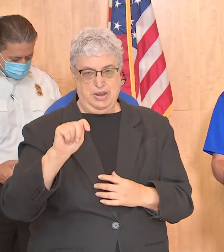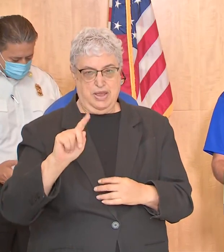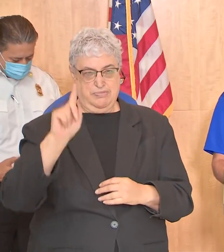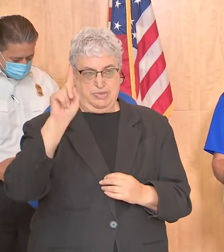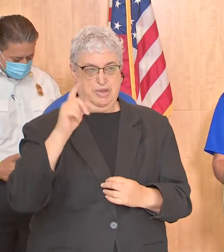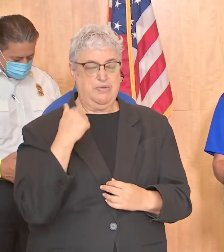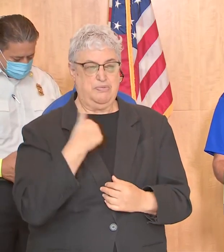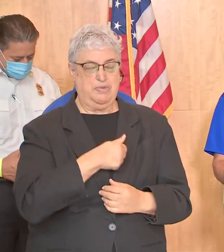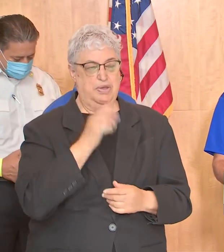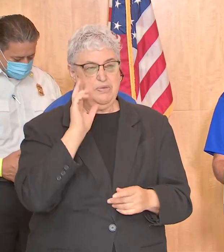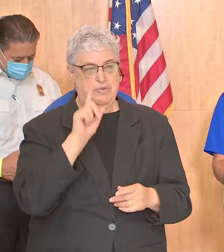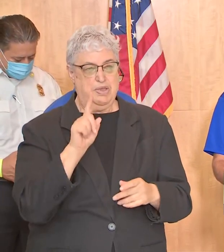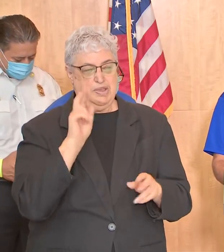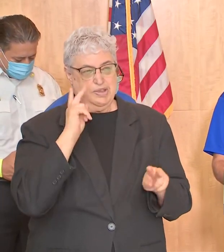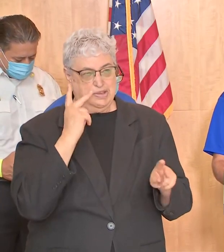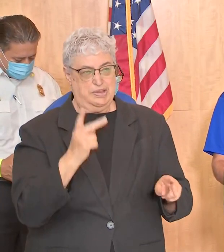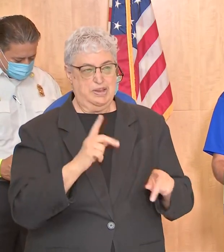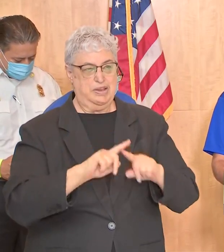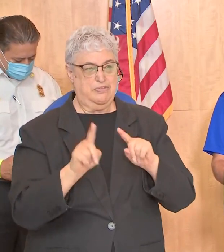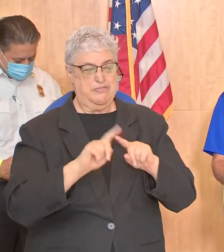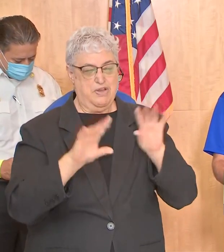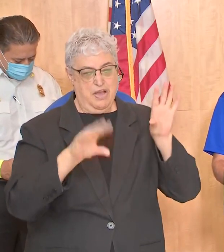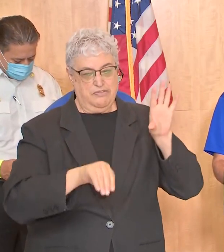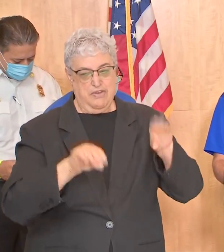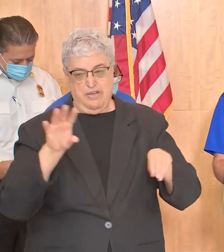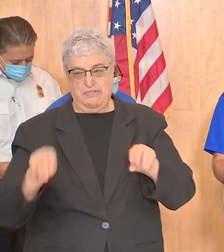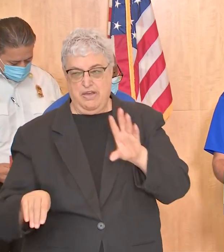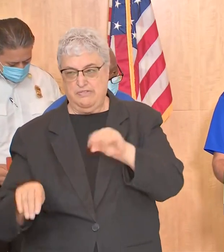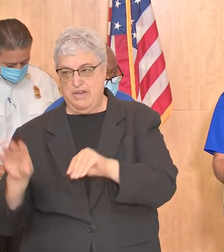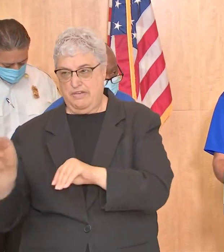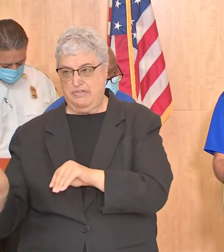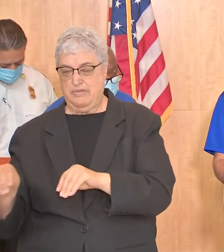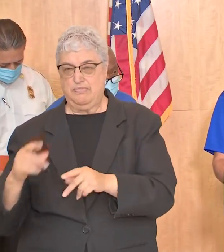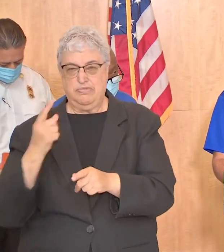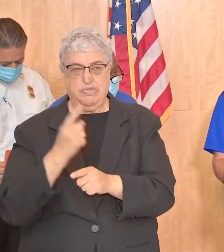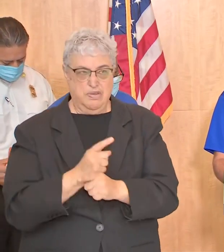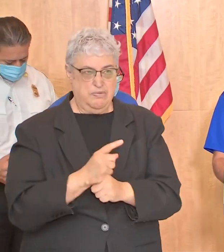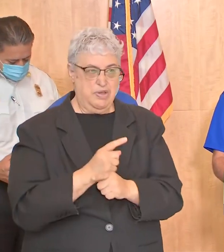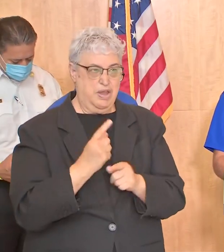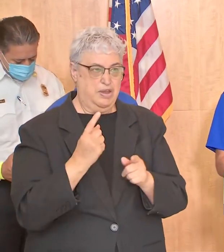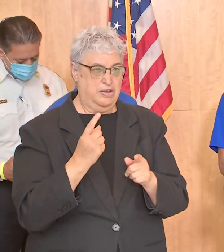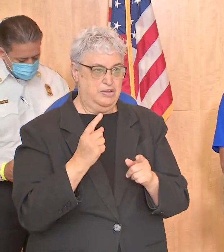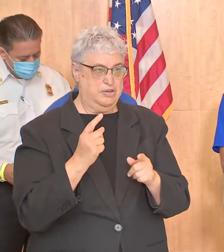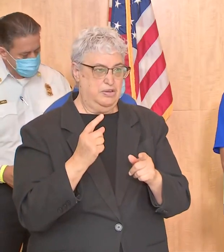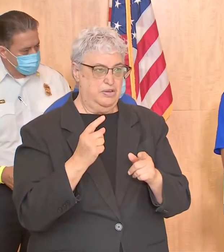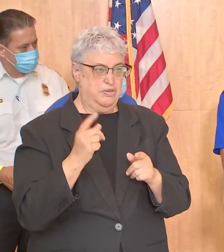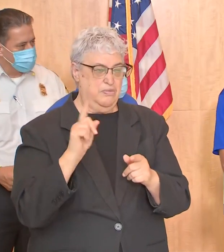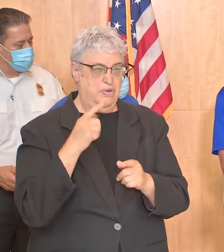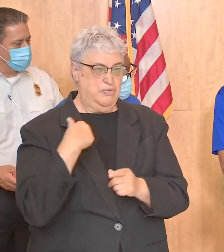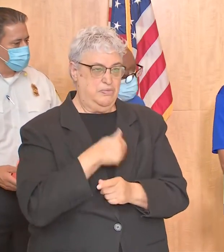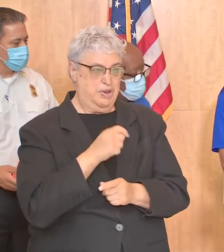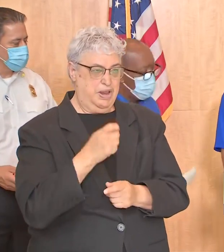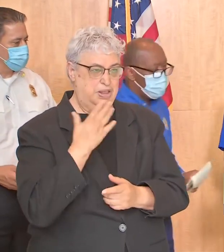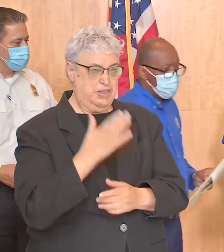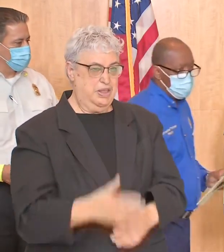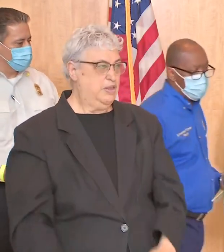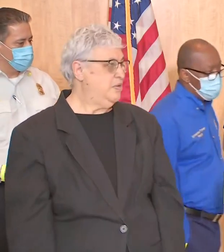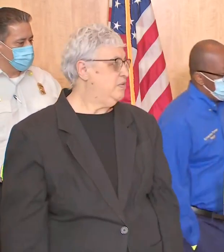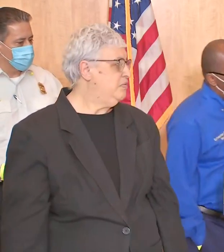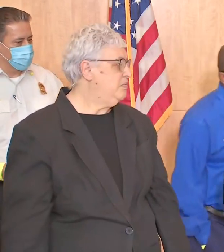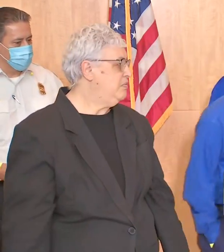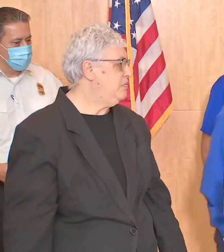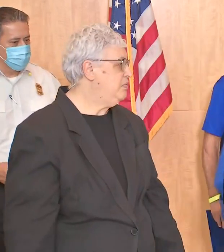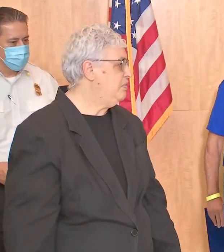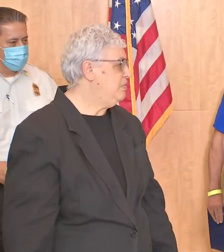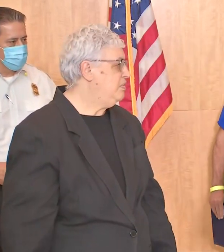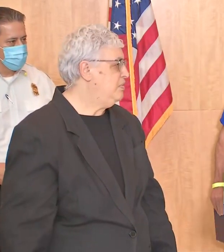the we're going to be looking at all the outages in order to get the proper resources to wherever we need thank you mayor thank